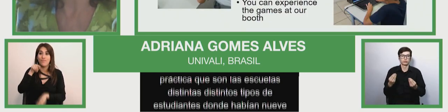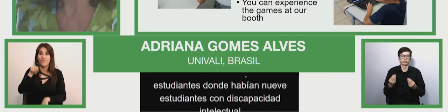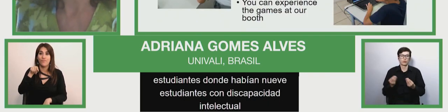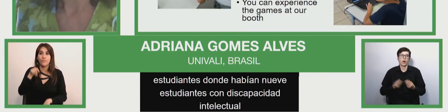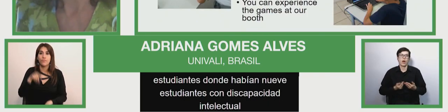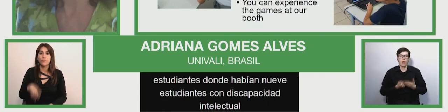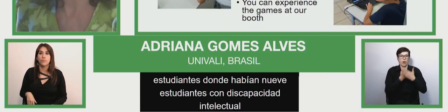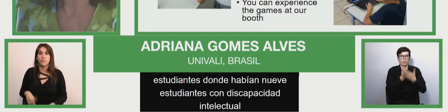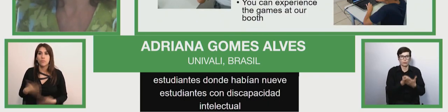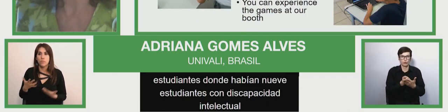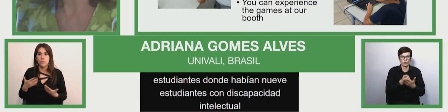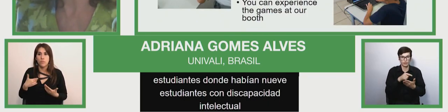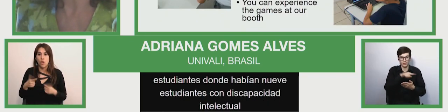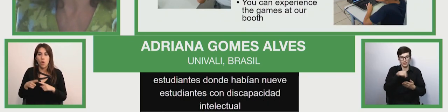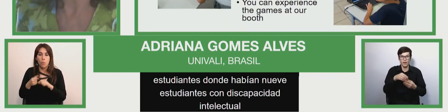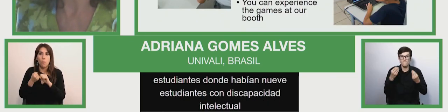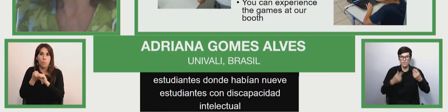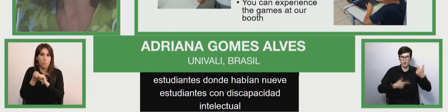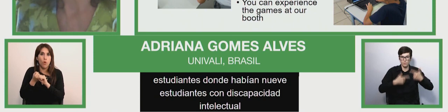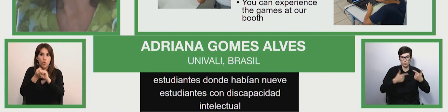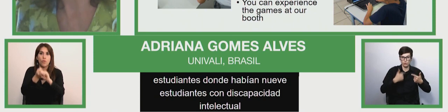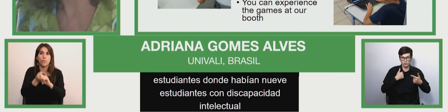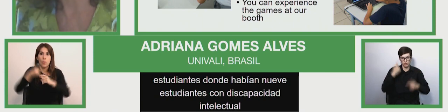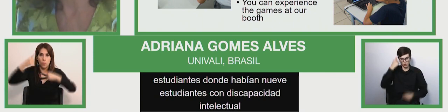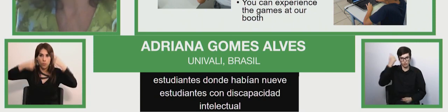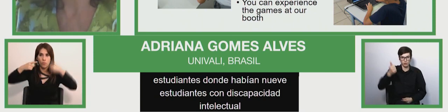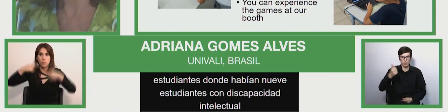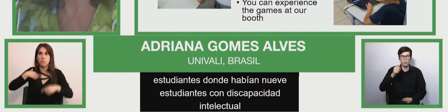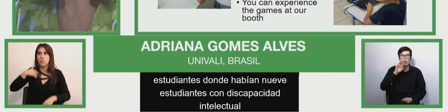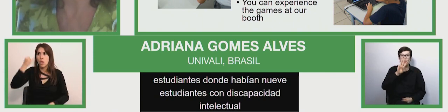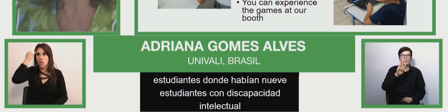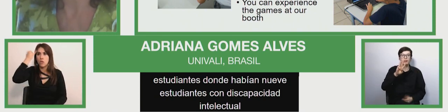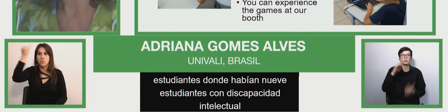with intellectual disabilities next please